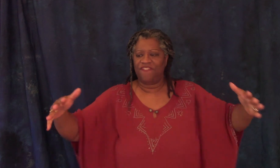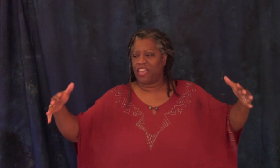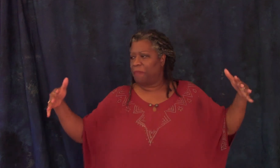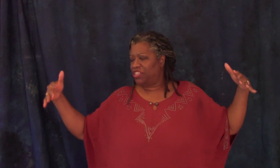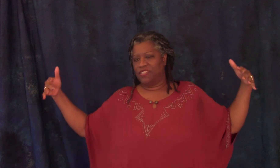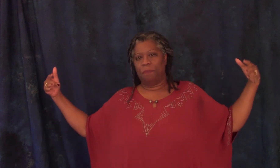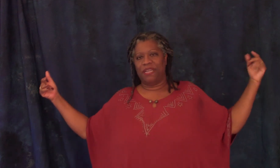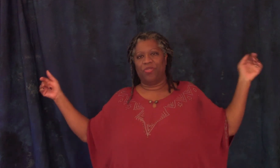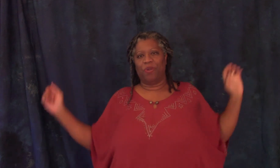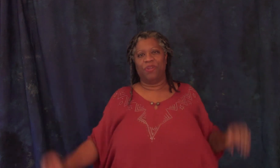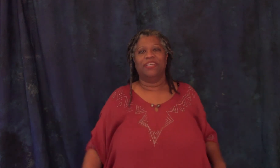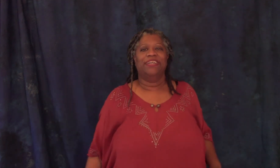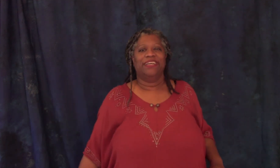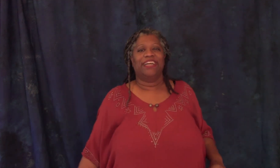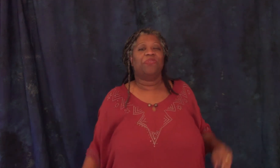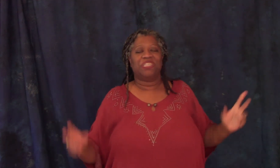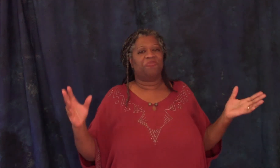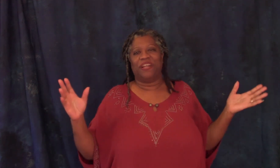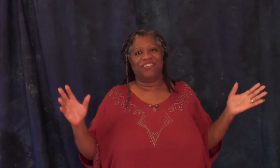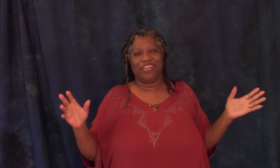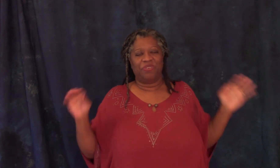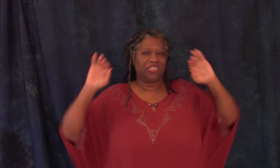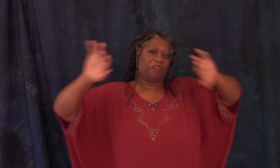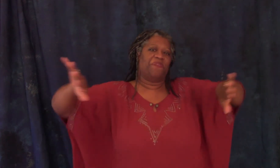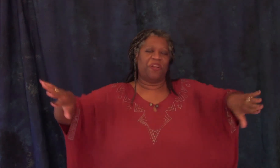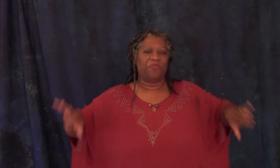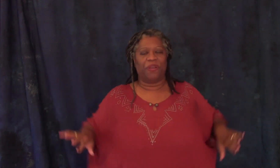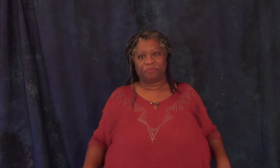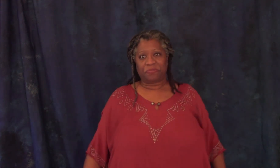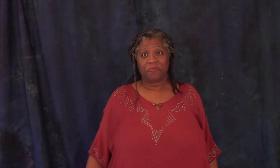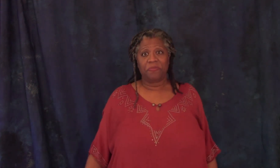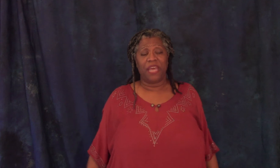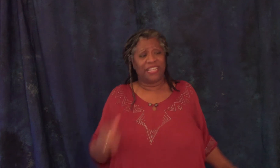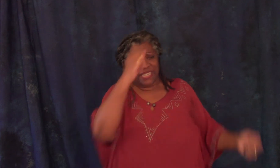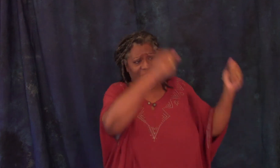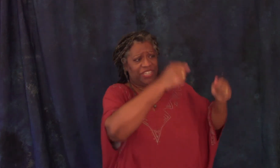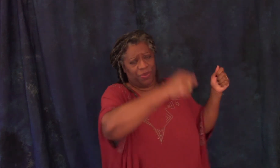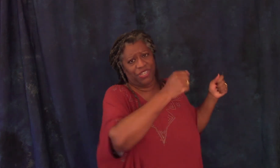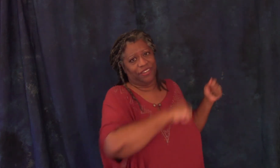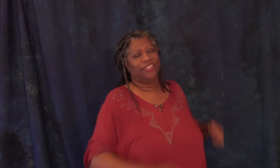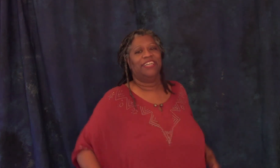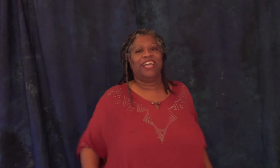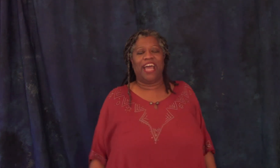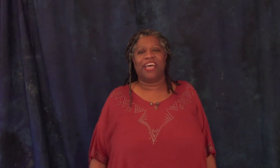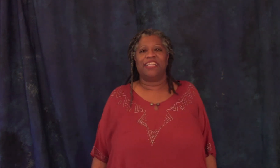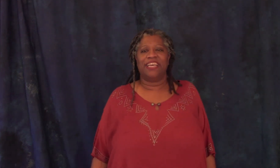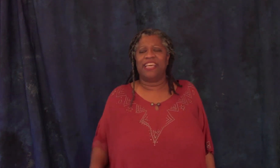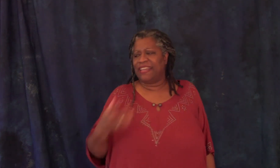fake mansions up and down the road and they were just the front right they were just like fitted on the front and they slid into each other and then they thought